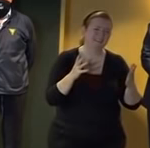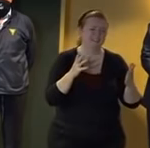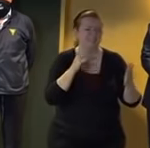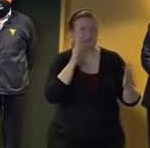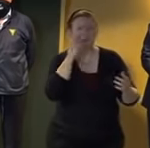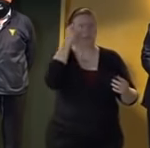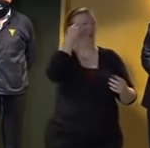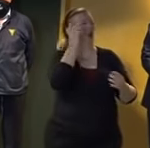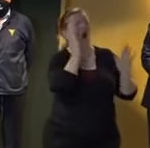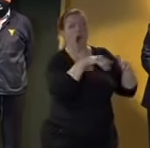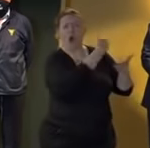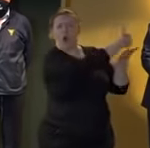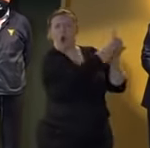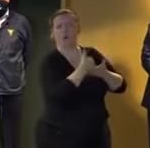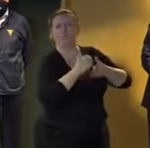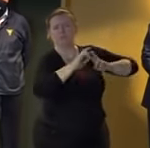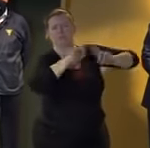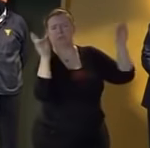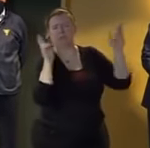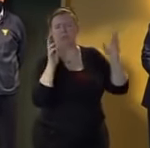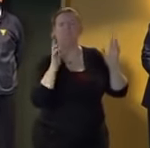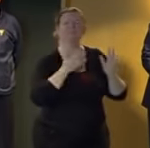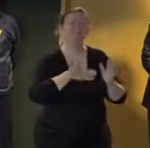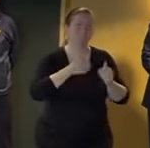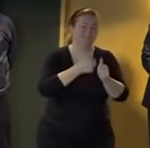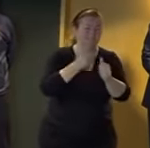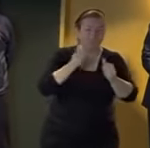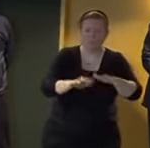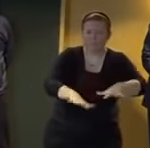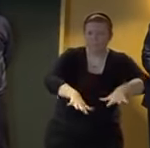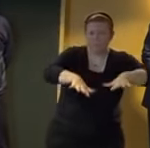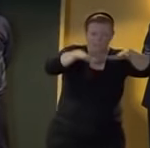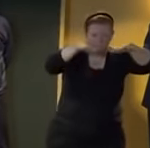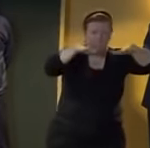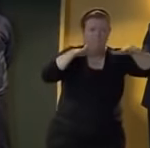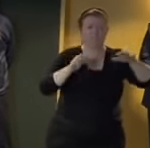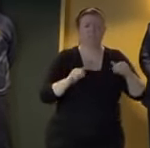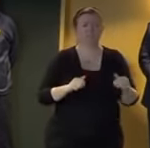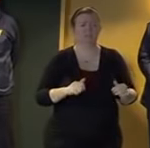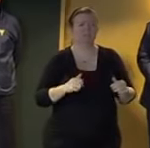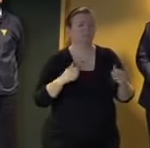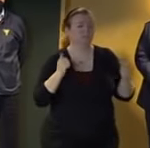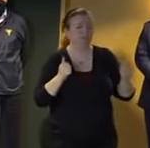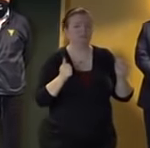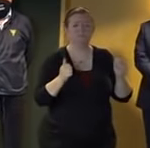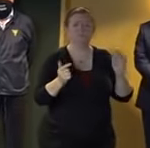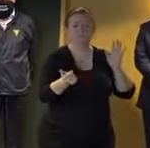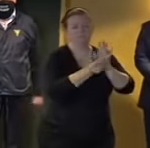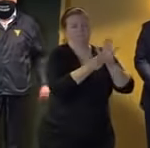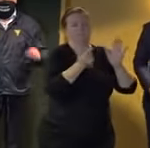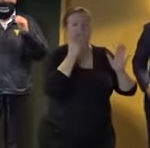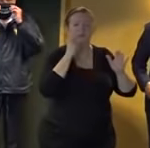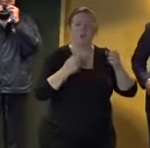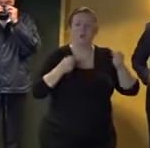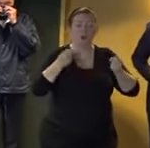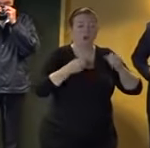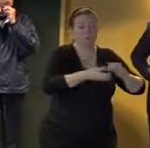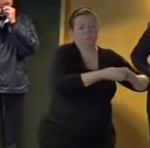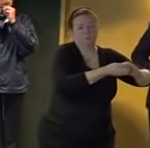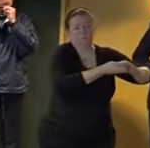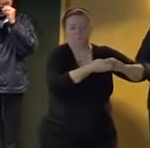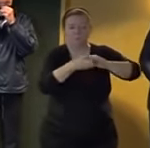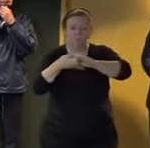on flooded roads there is a carpool trailer motorcycle ban posted for the new jersey turnpike in the garden state parkway